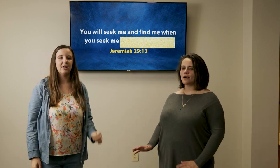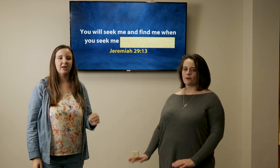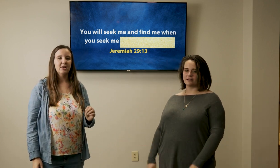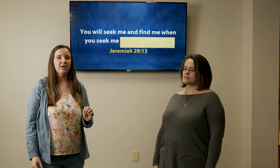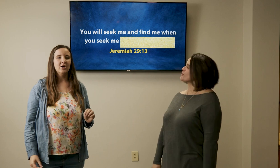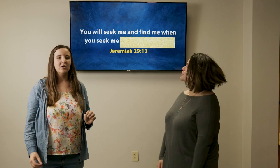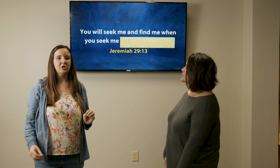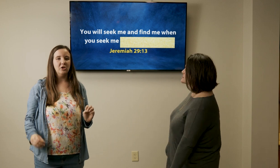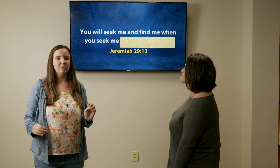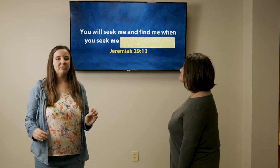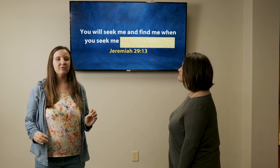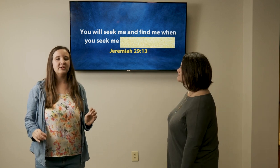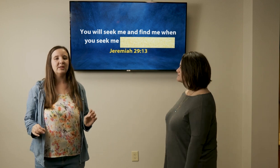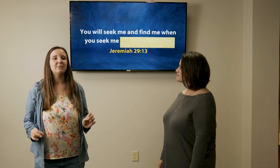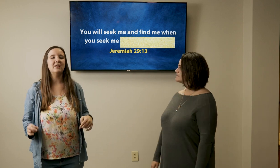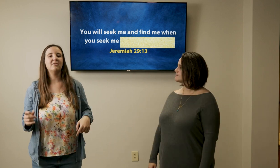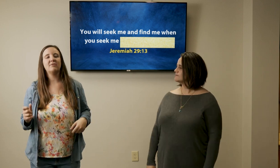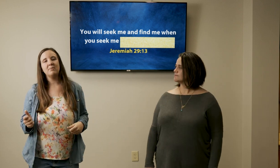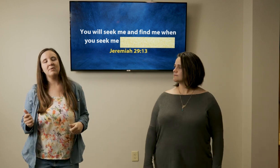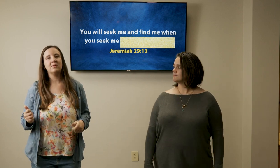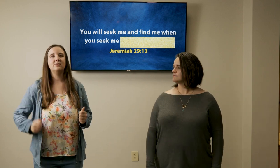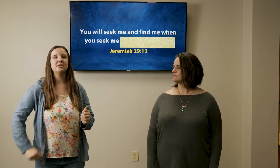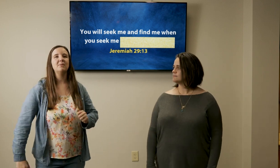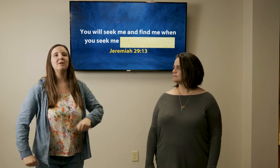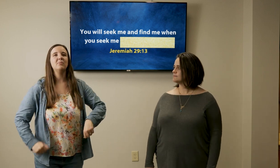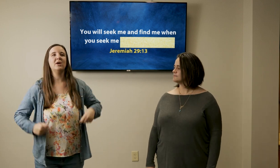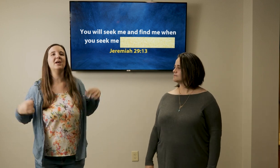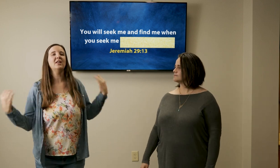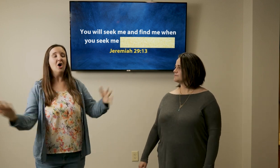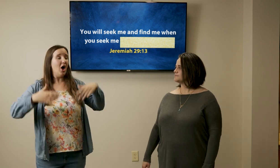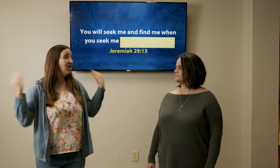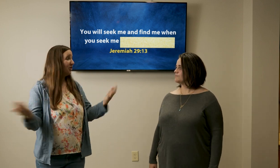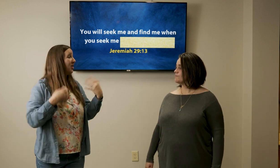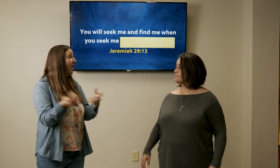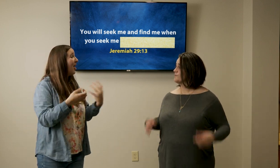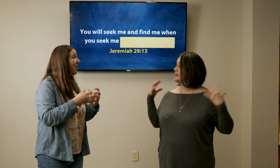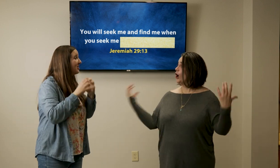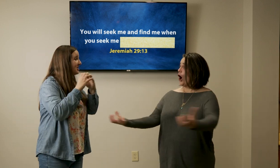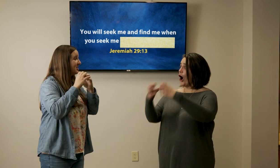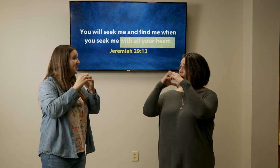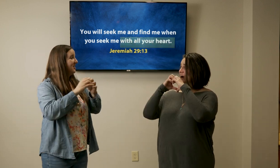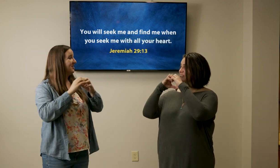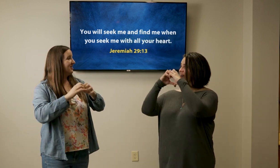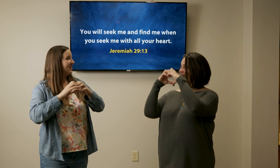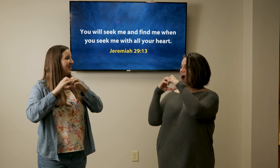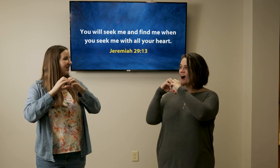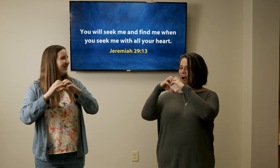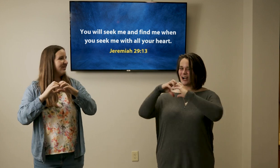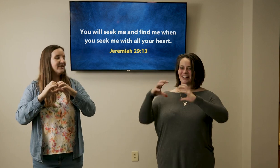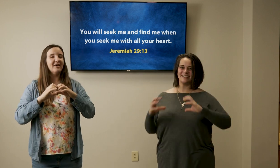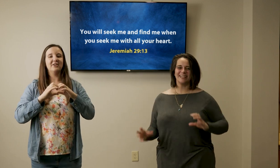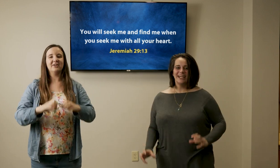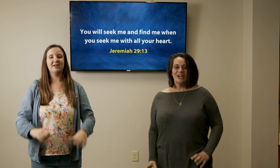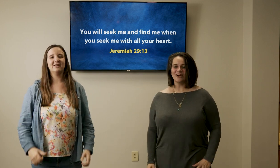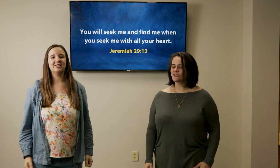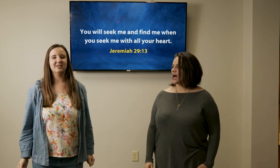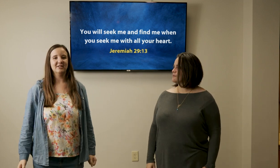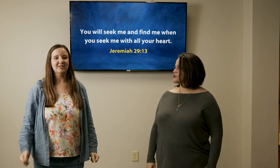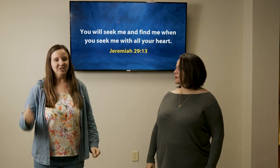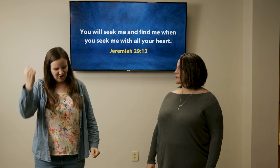words four more words seek me and find me when you seek me with all your heart all your heart all your your heart good job do you remember